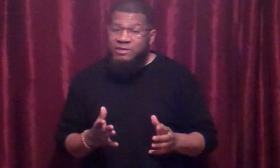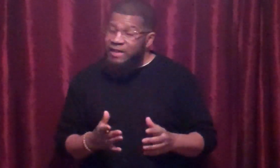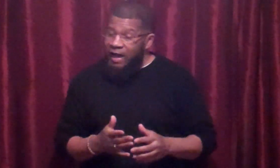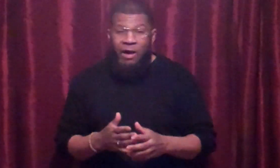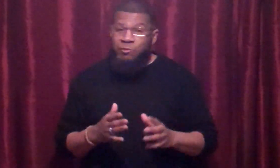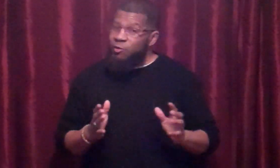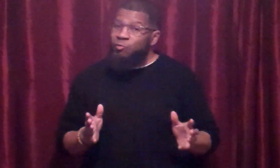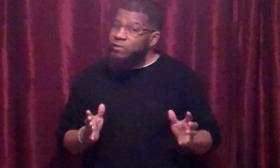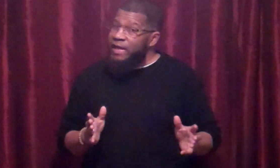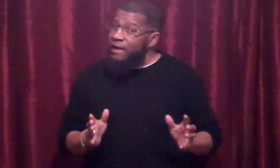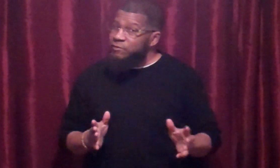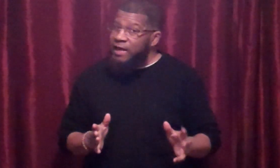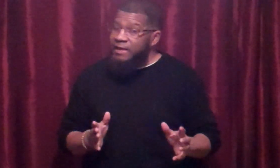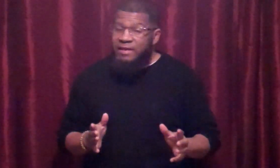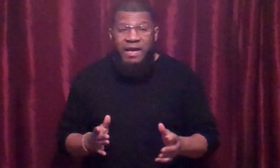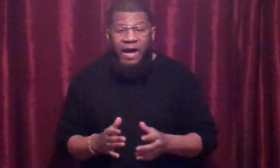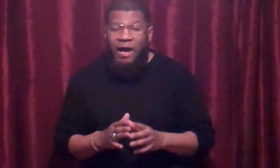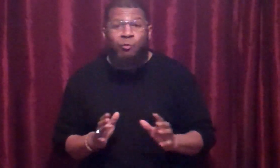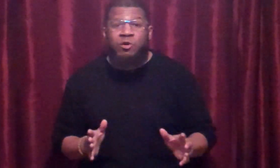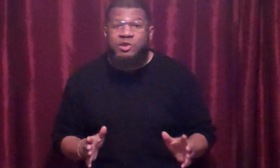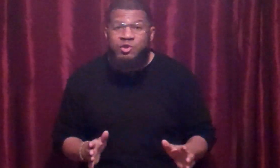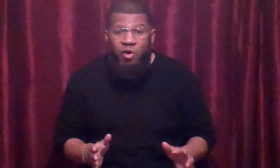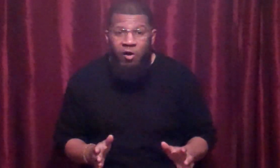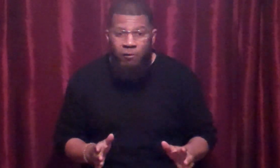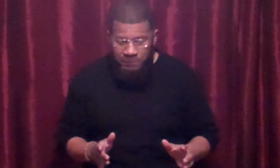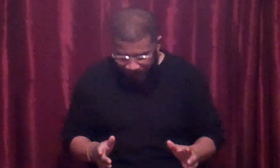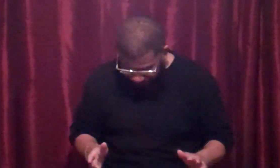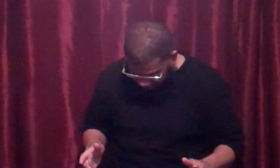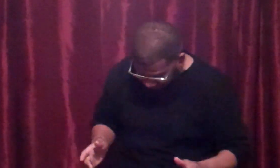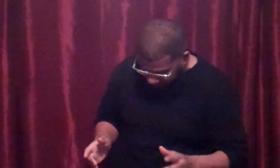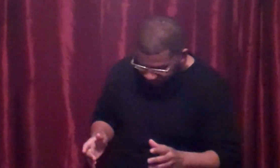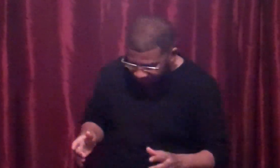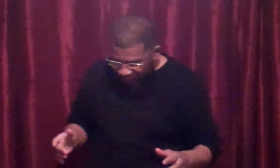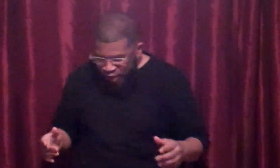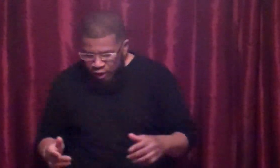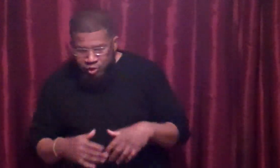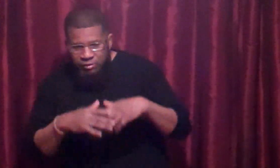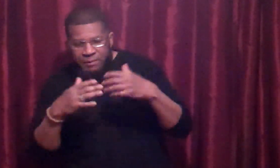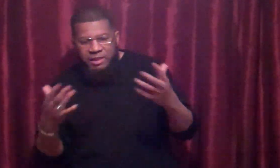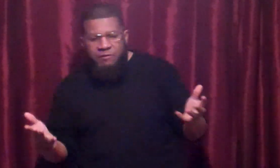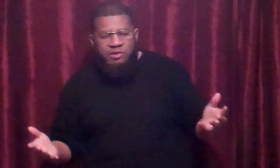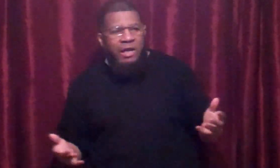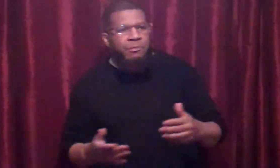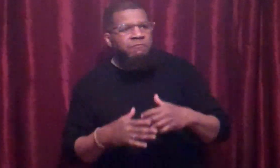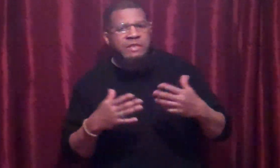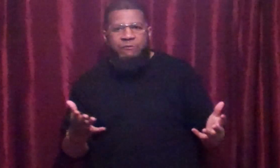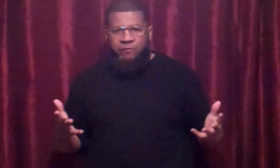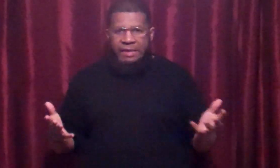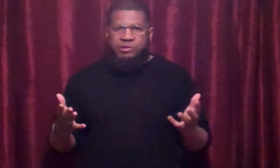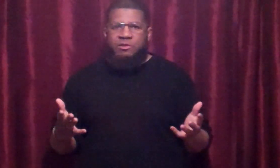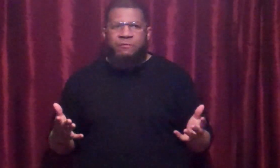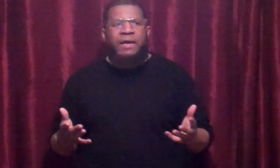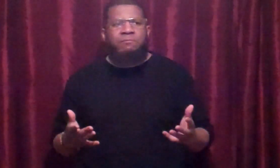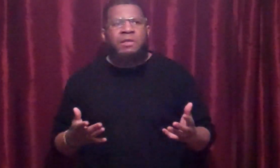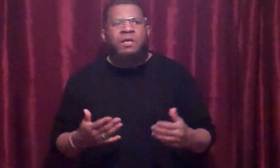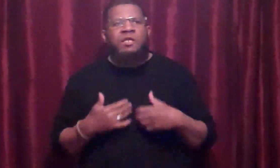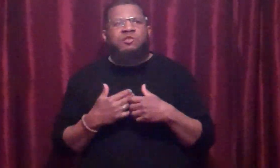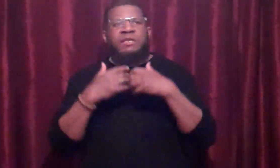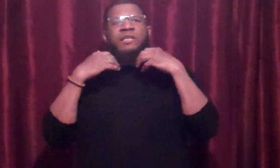I was only average height. I wasn't tall. So let me give you an example of defense, right? Let's look at